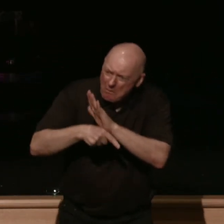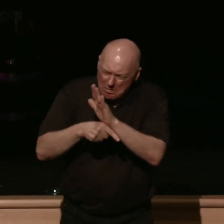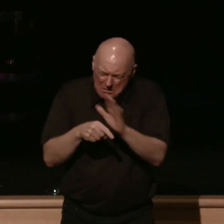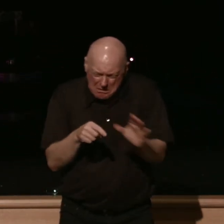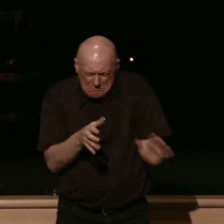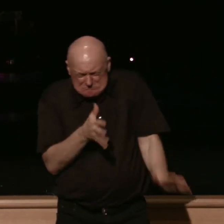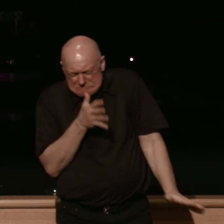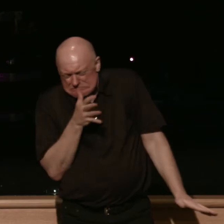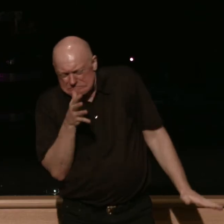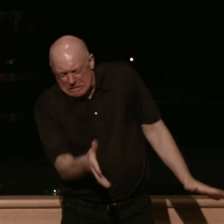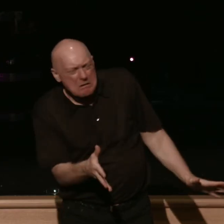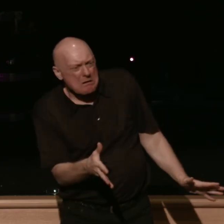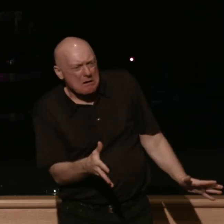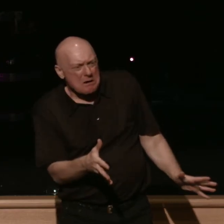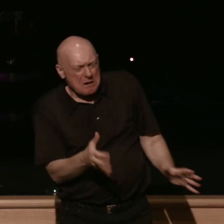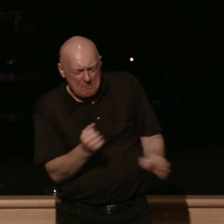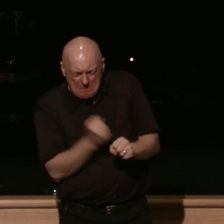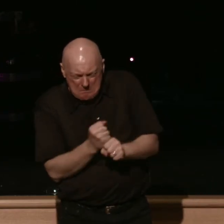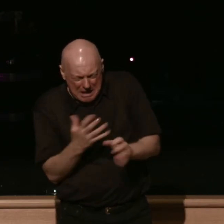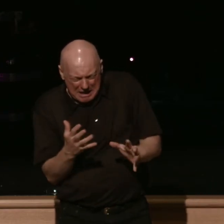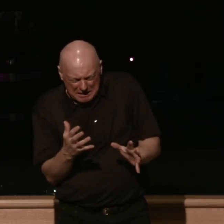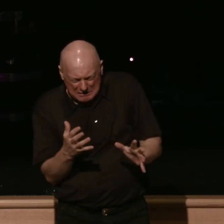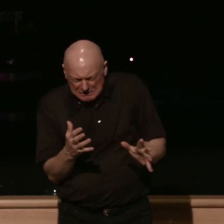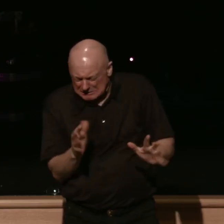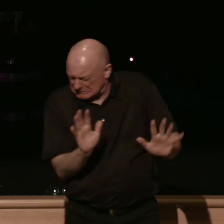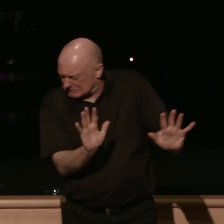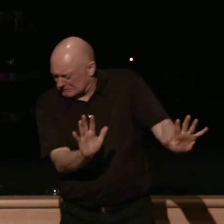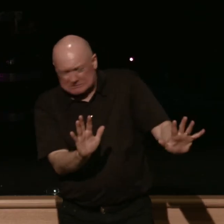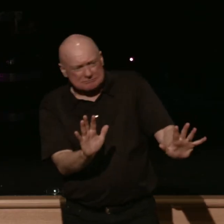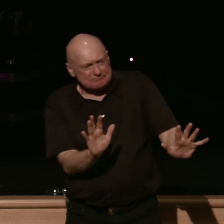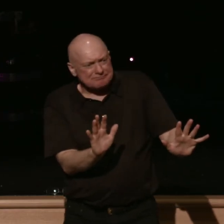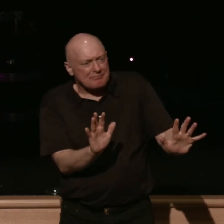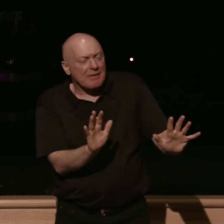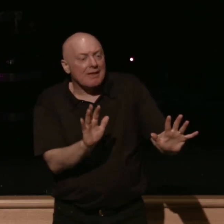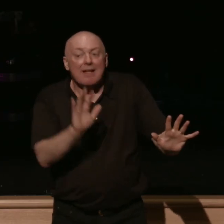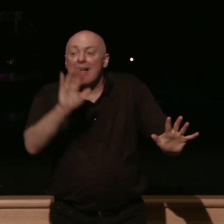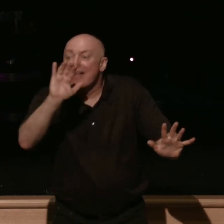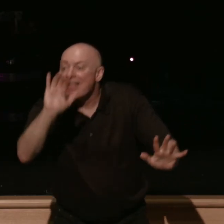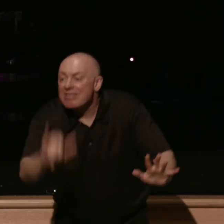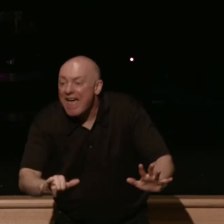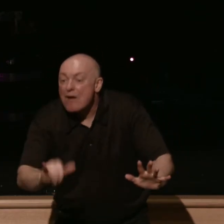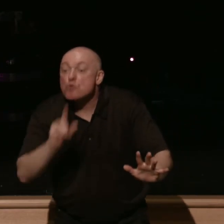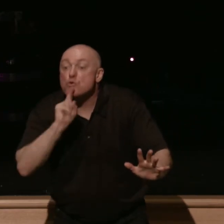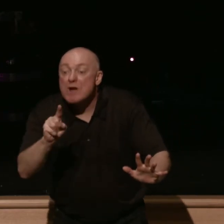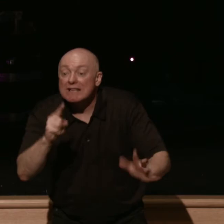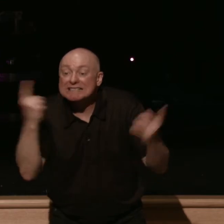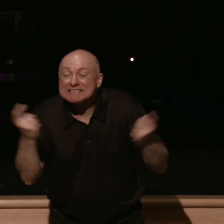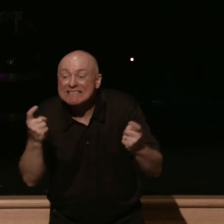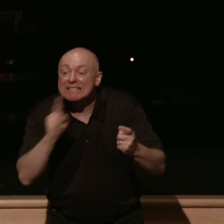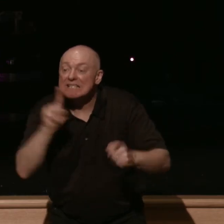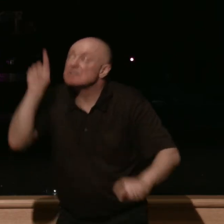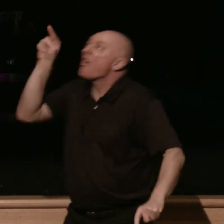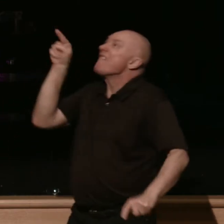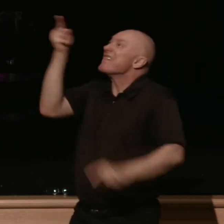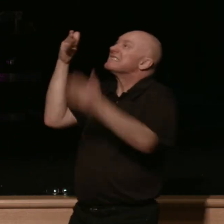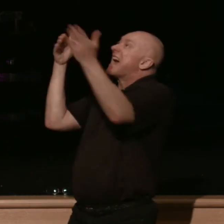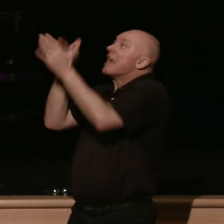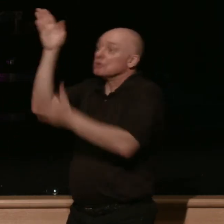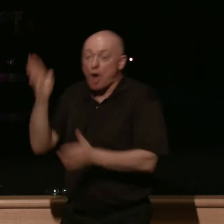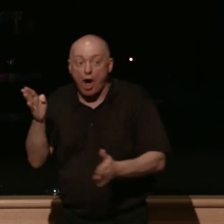what makes it so deeply repugnant and culpable is that it's an offense against god and then this quote at its